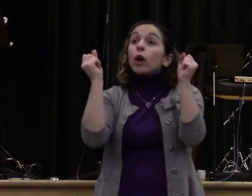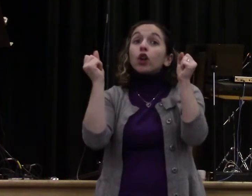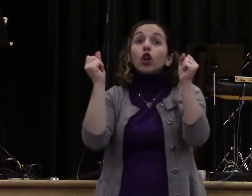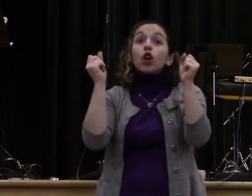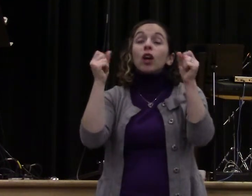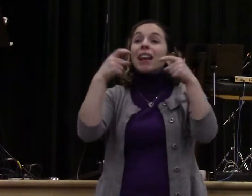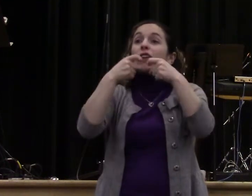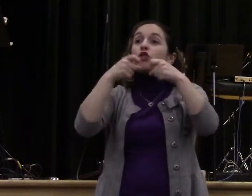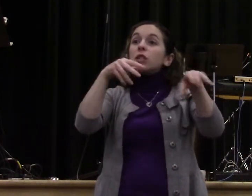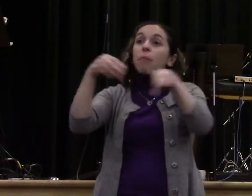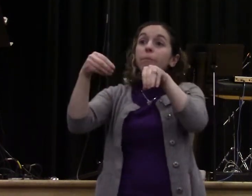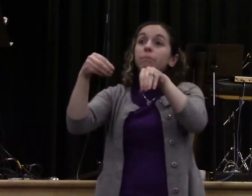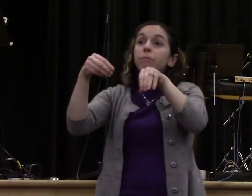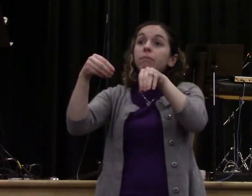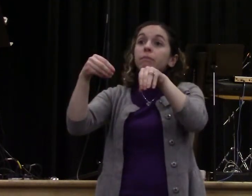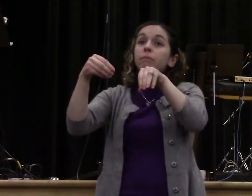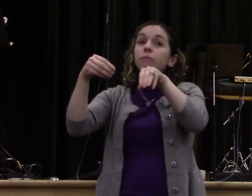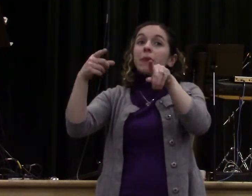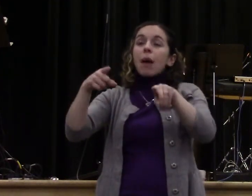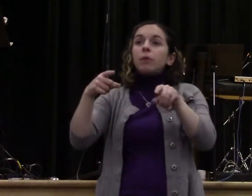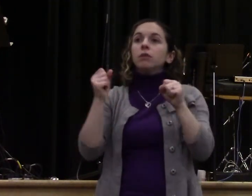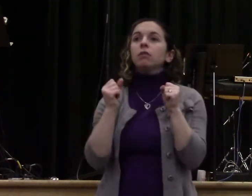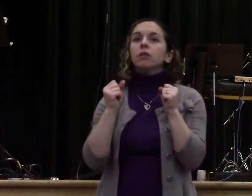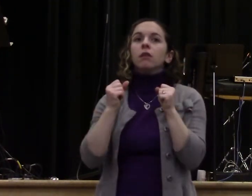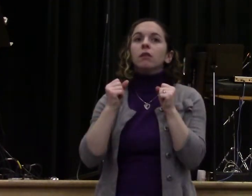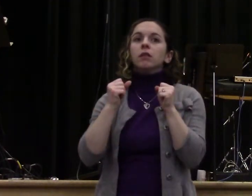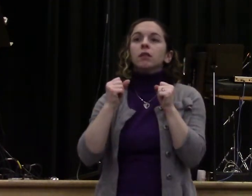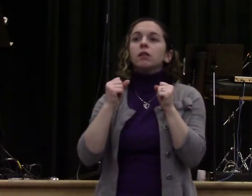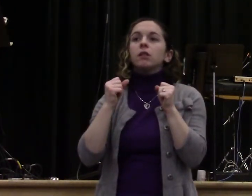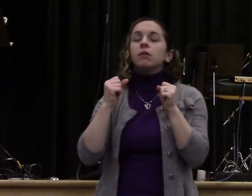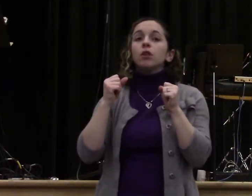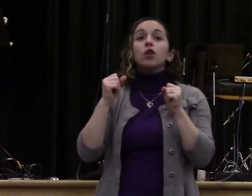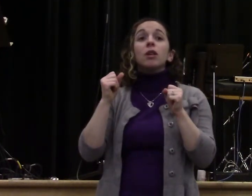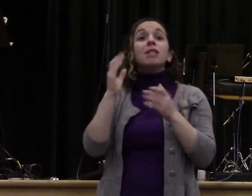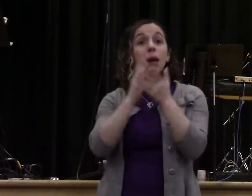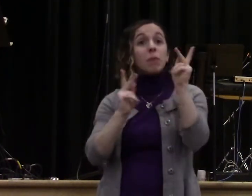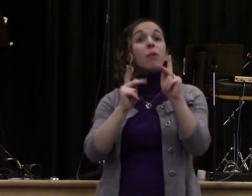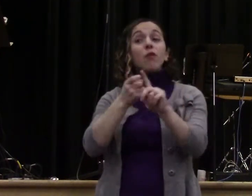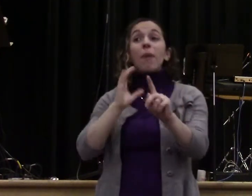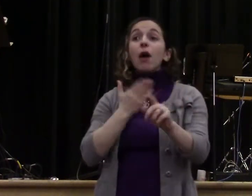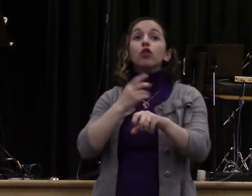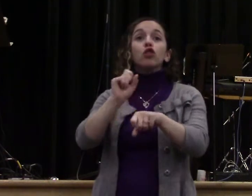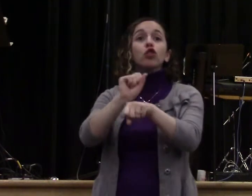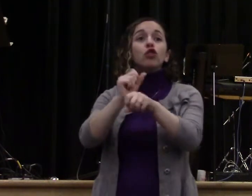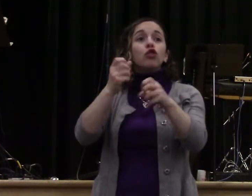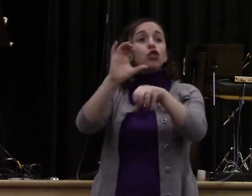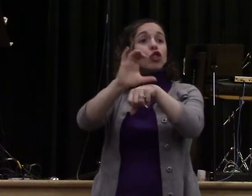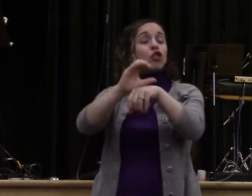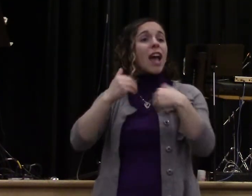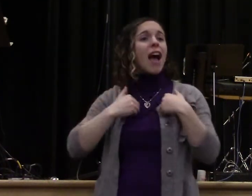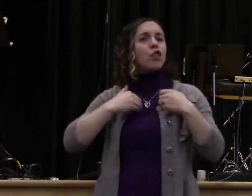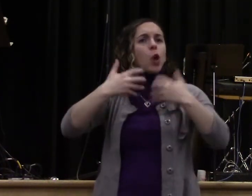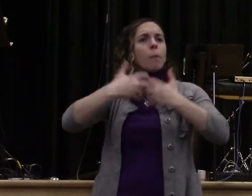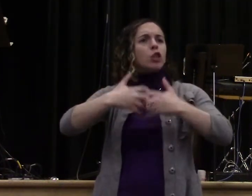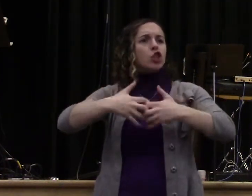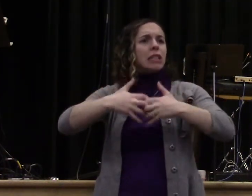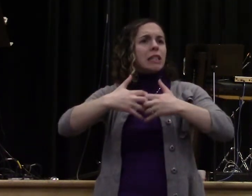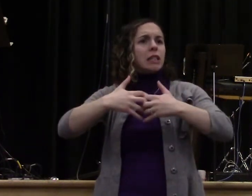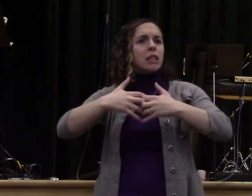life, real faith, real church is messy and it's meant to be that. It's God ordained be messy. Brothers and